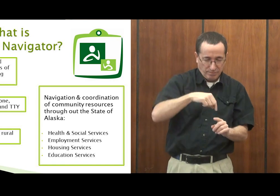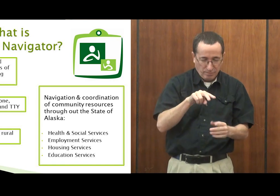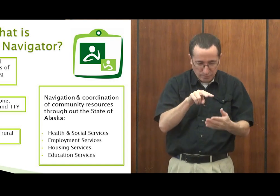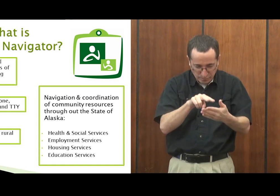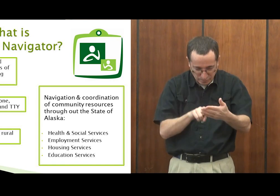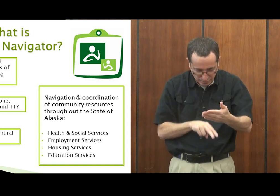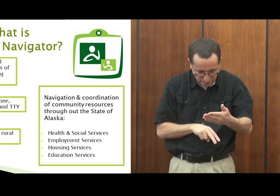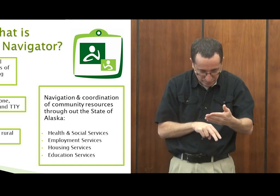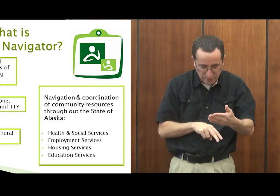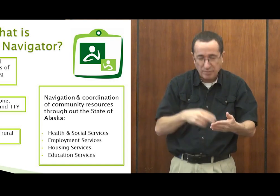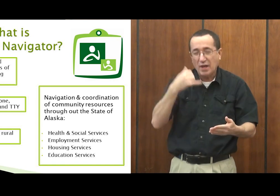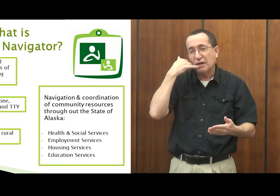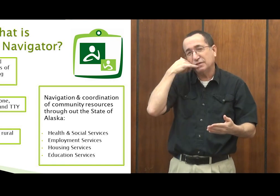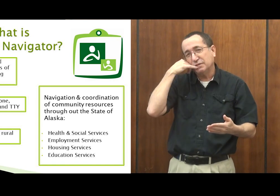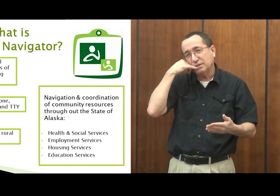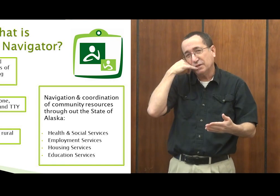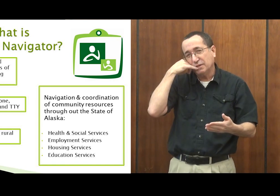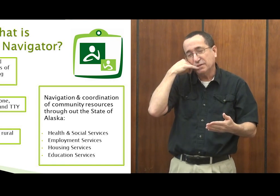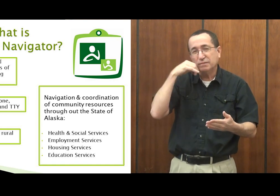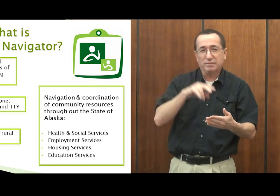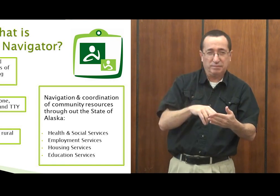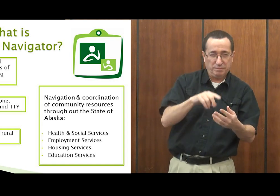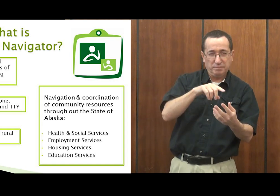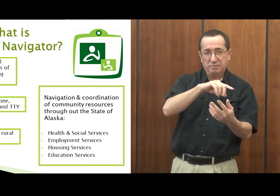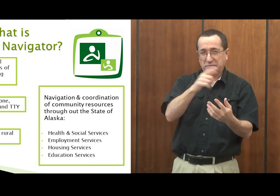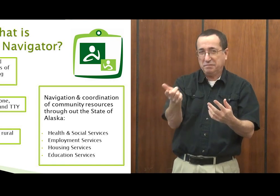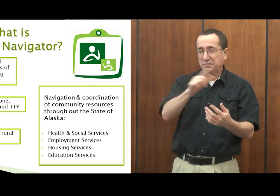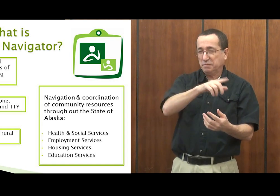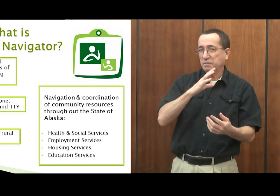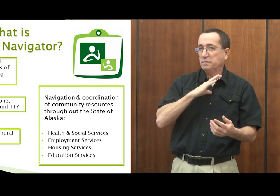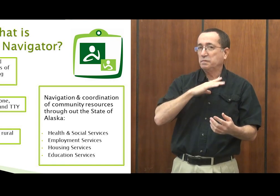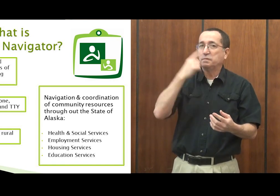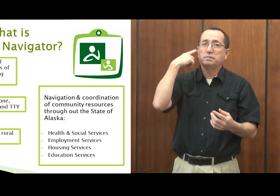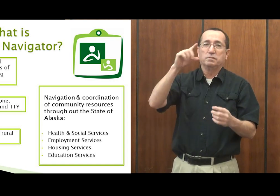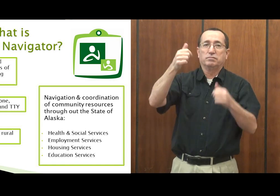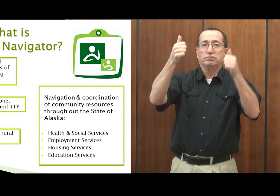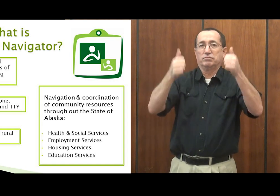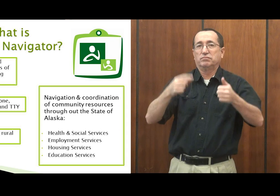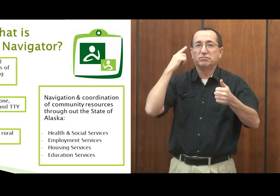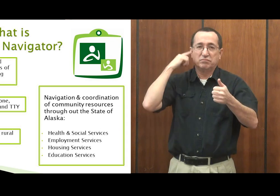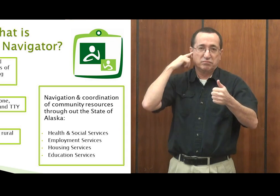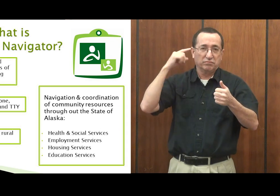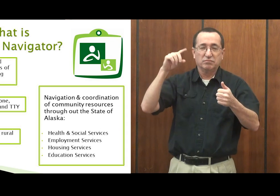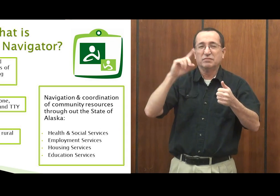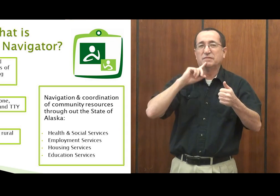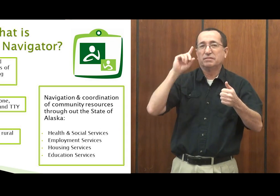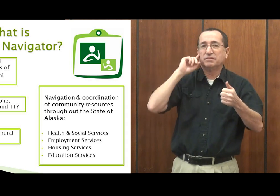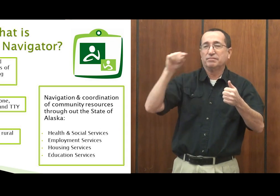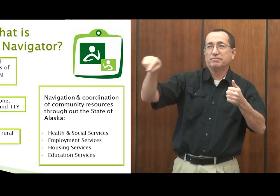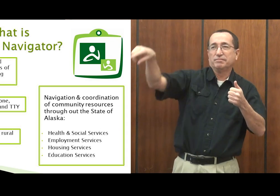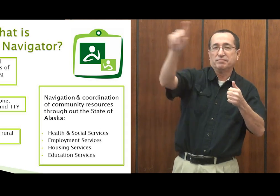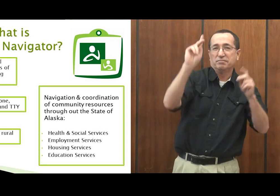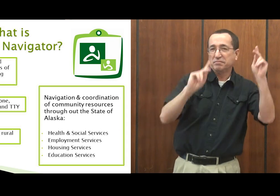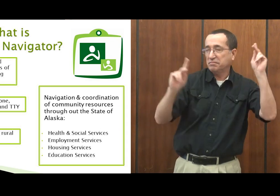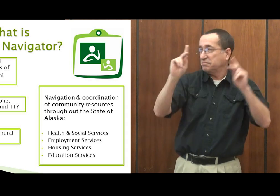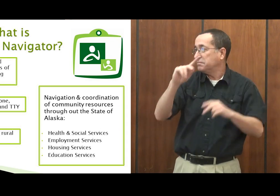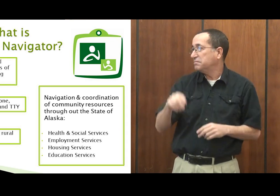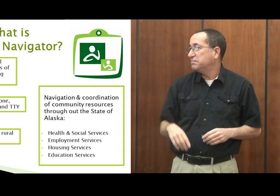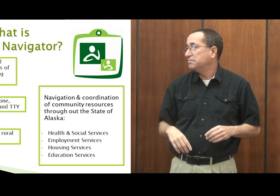call goes through a third party where an operator will type out, and it comes across a screen on your